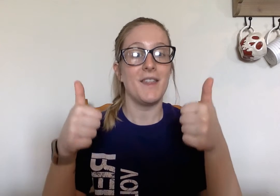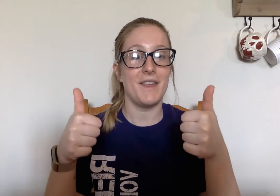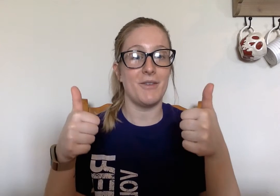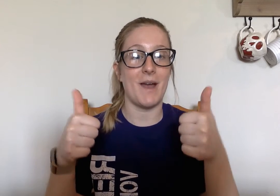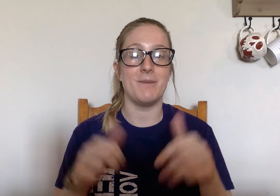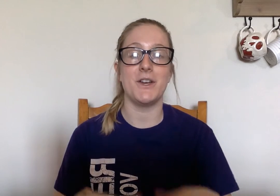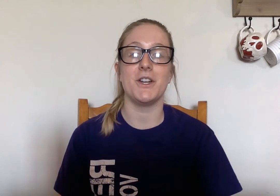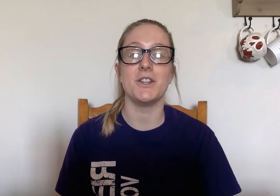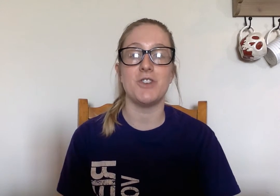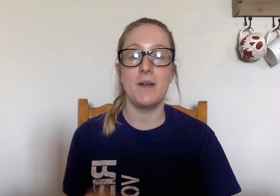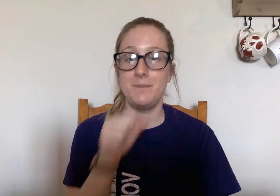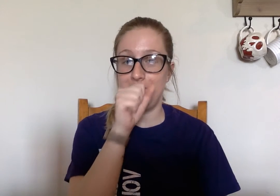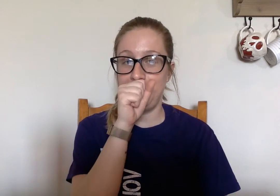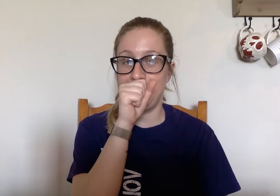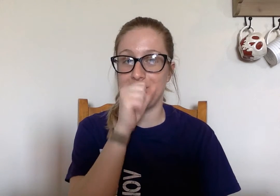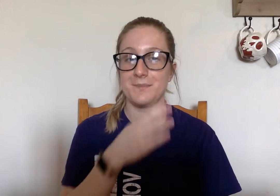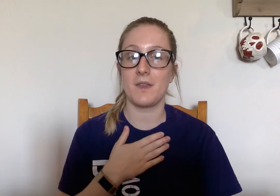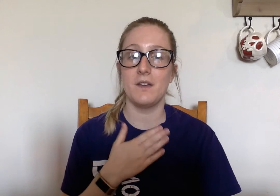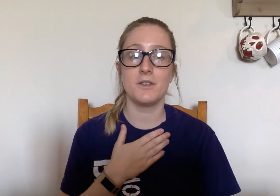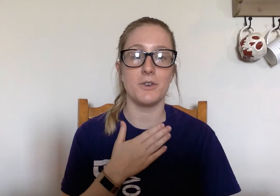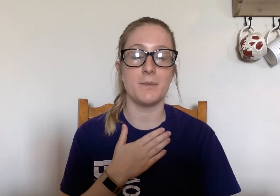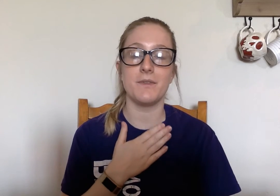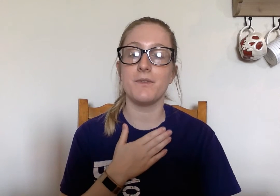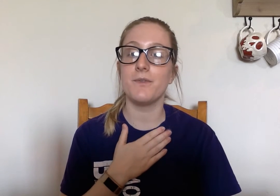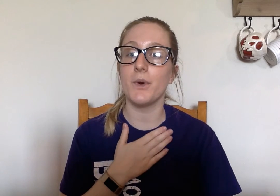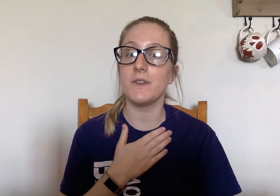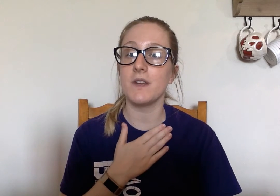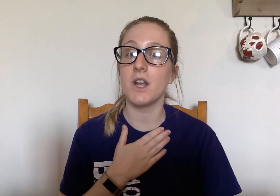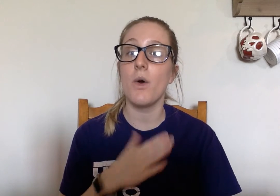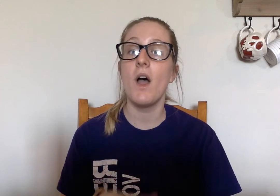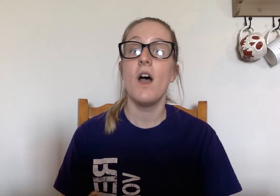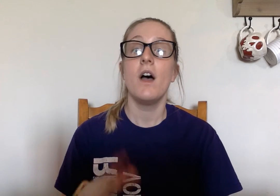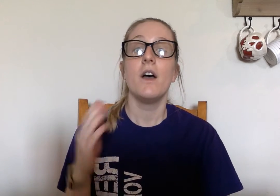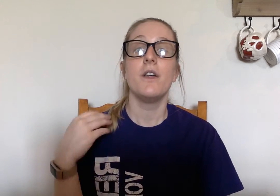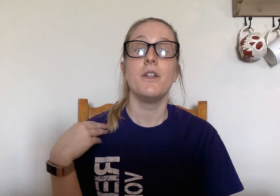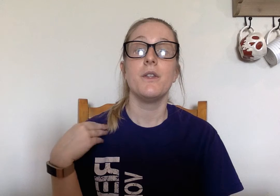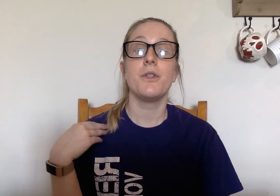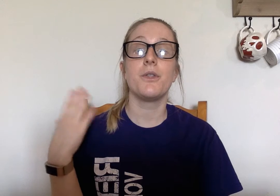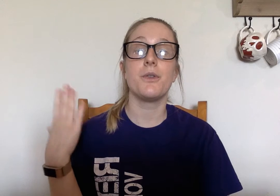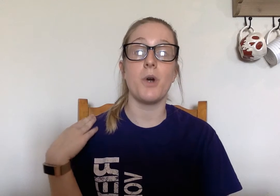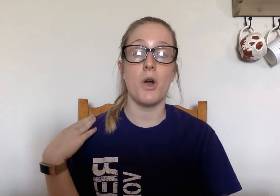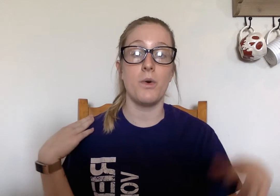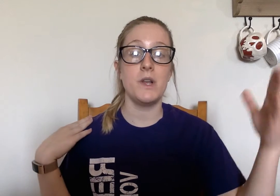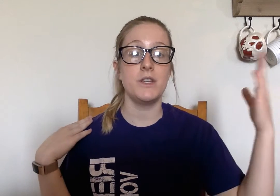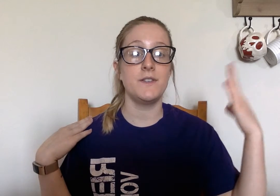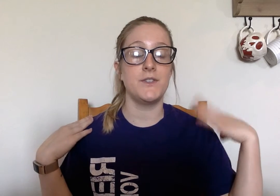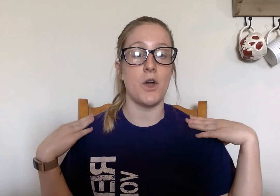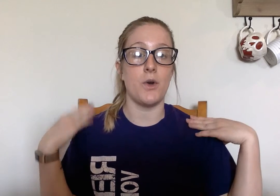They rhyme. Very good job. Of course, my voice is going to go. Throne, stone.